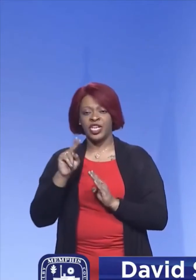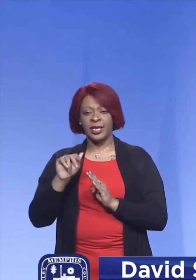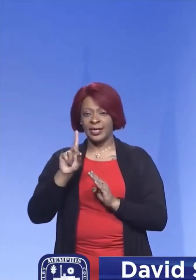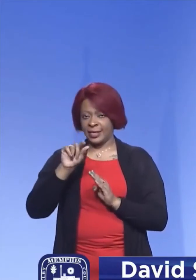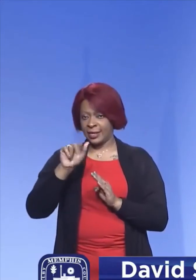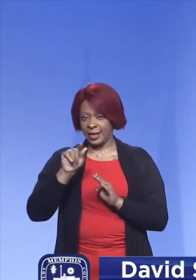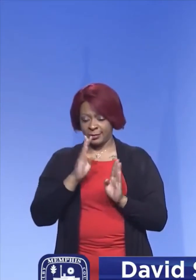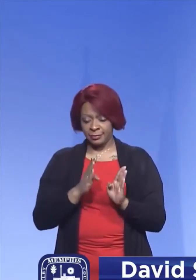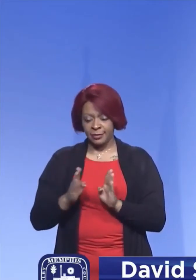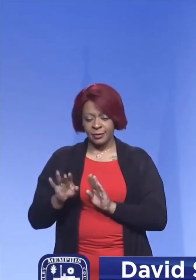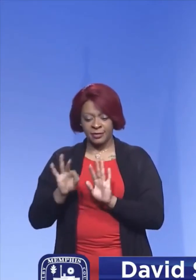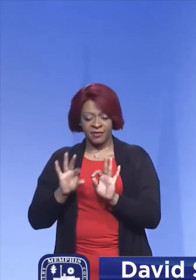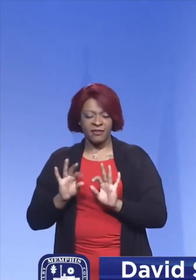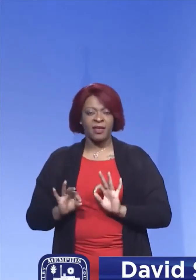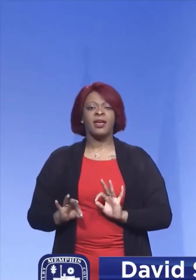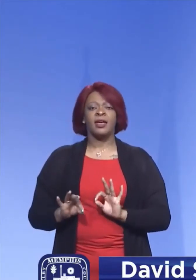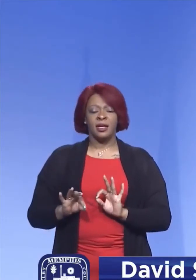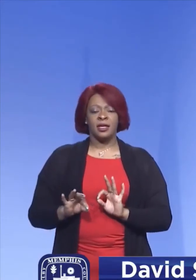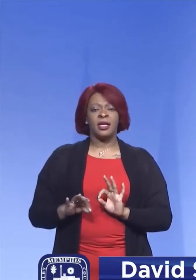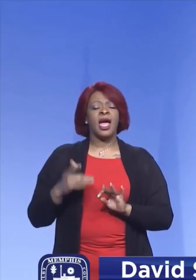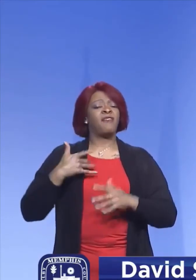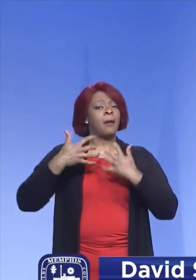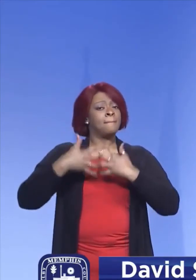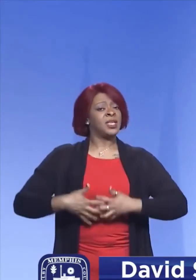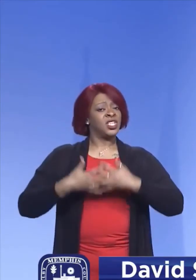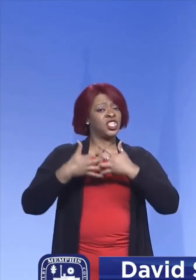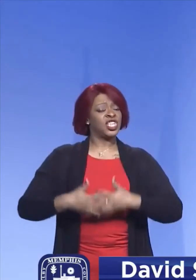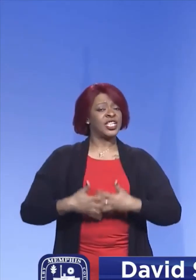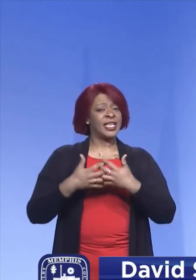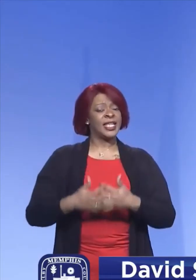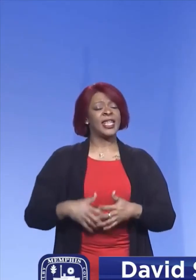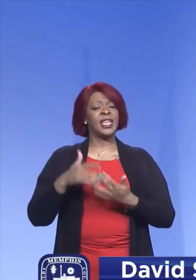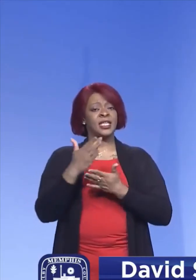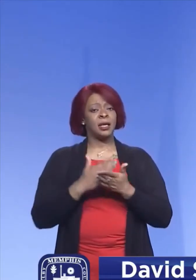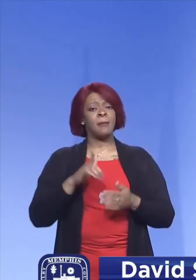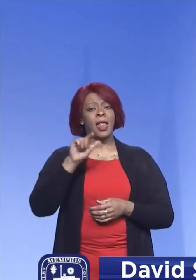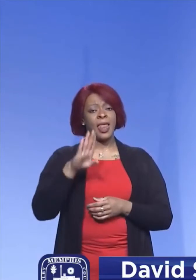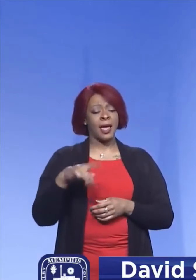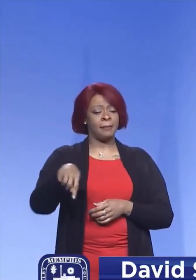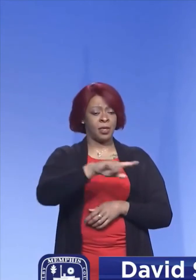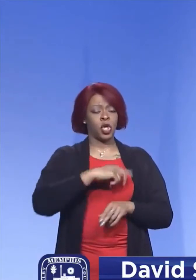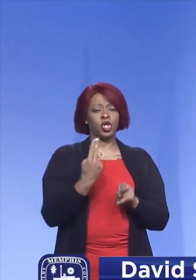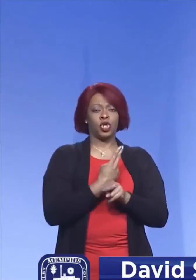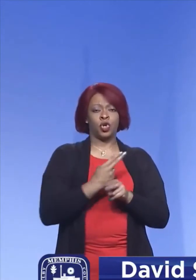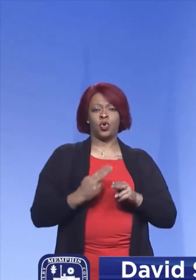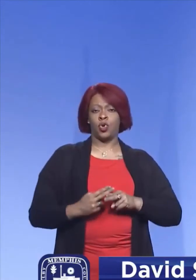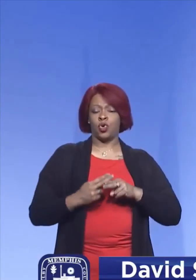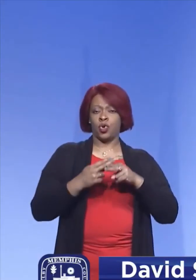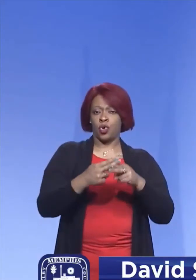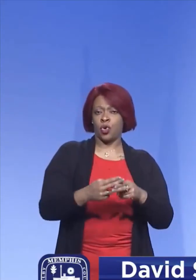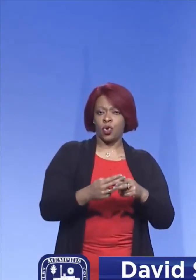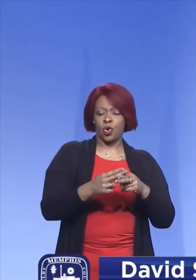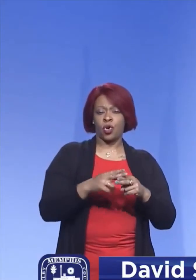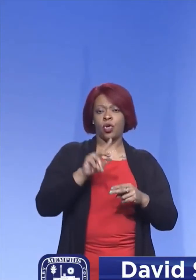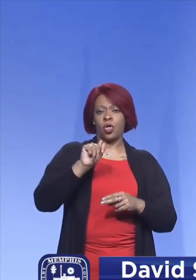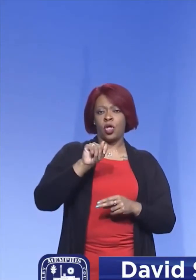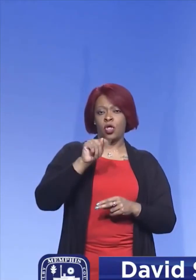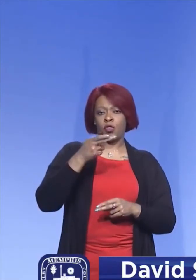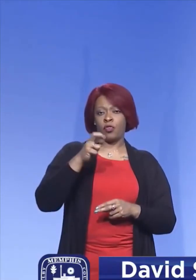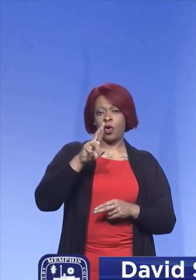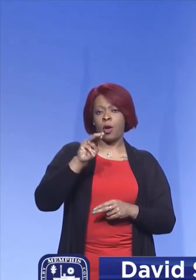there is a machine that some of the laboratories are using called a Thermo Fisher